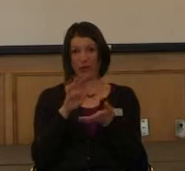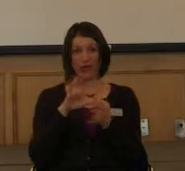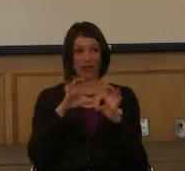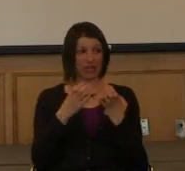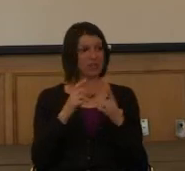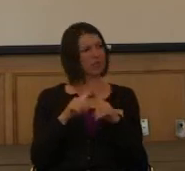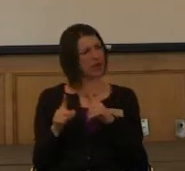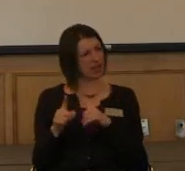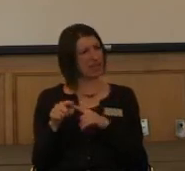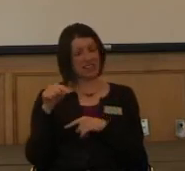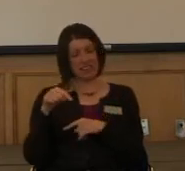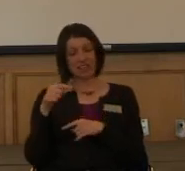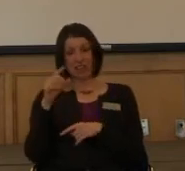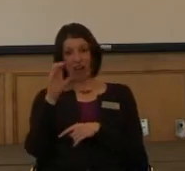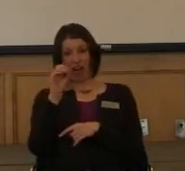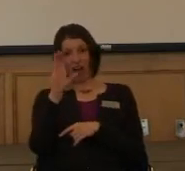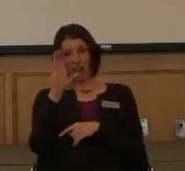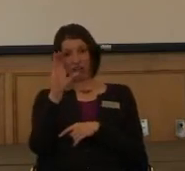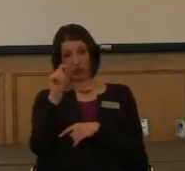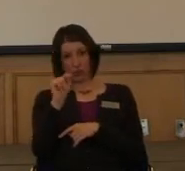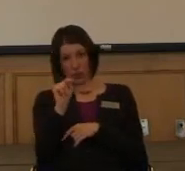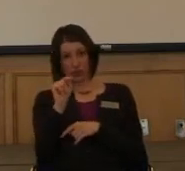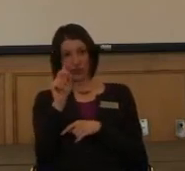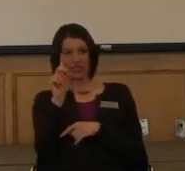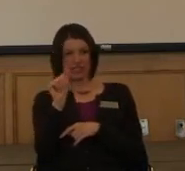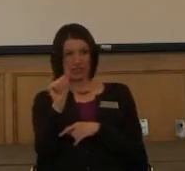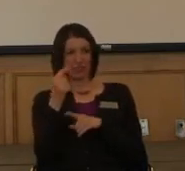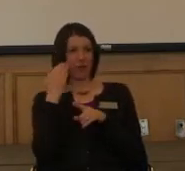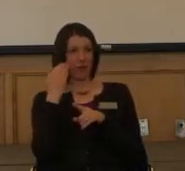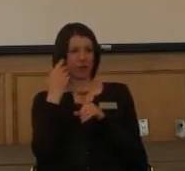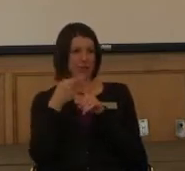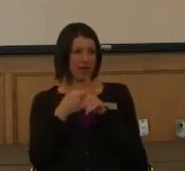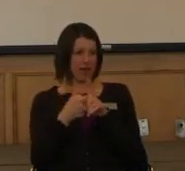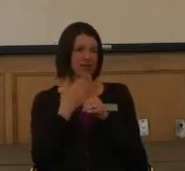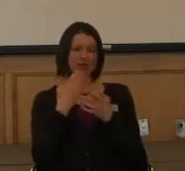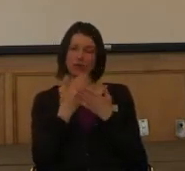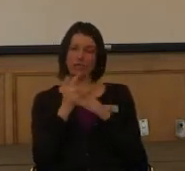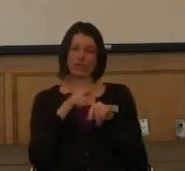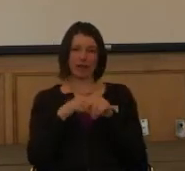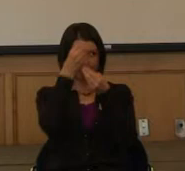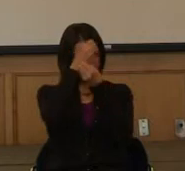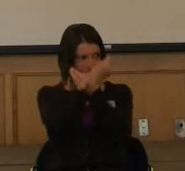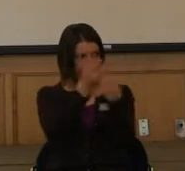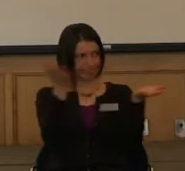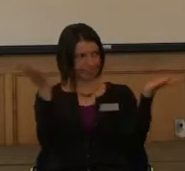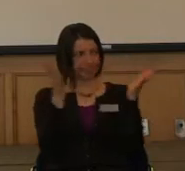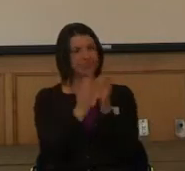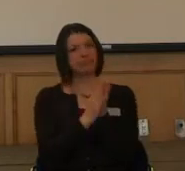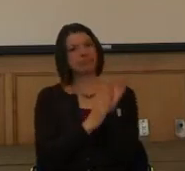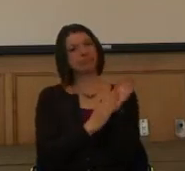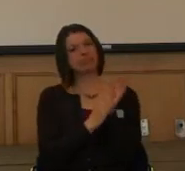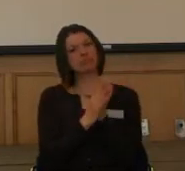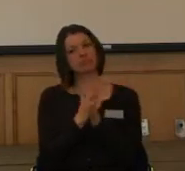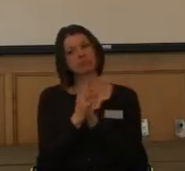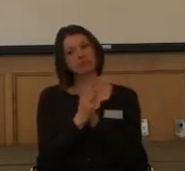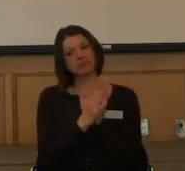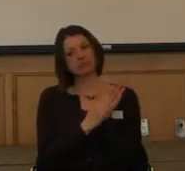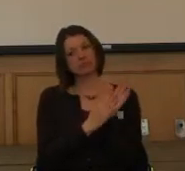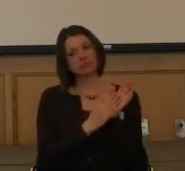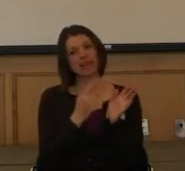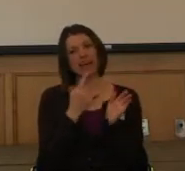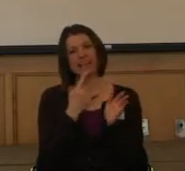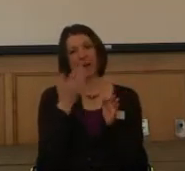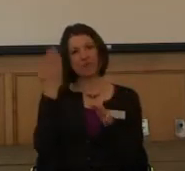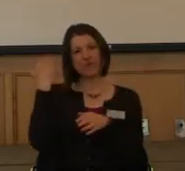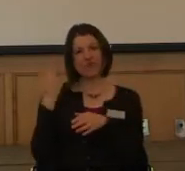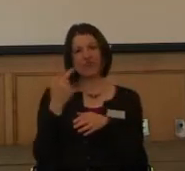but October is disability awareness month. So, a lot of times it's a good time to get those things out there. And again, I said it before. I'll